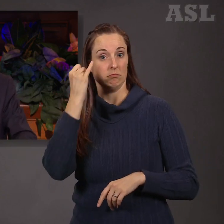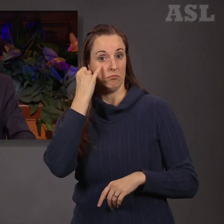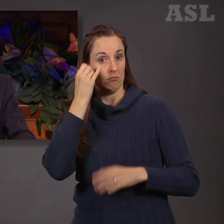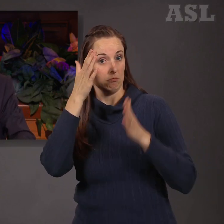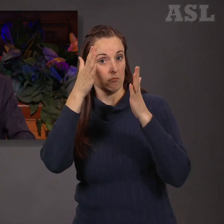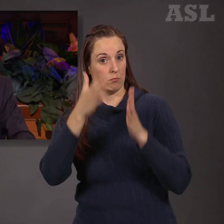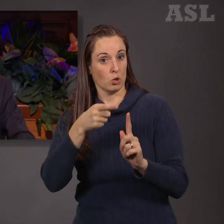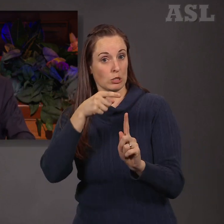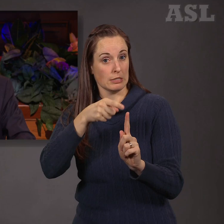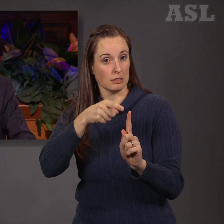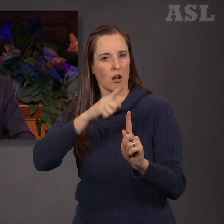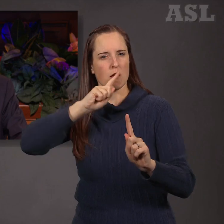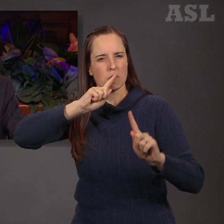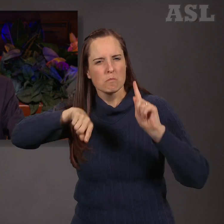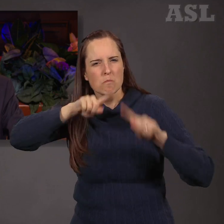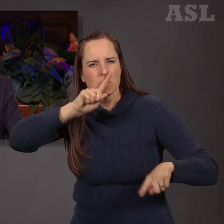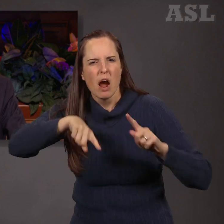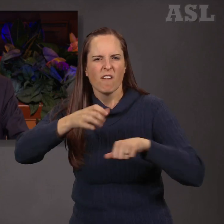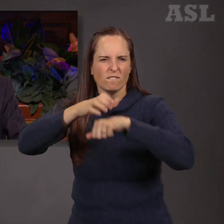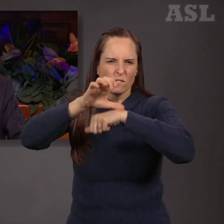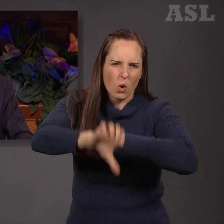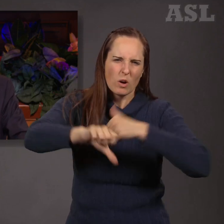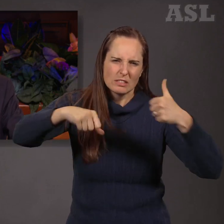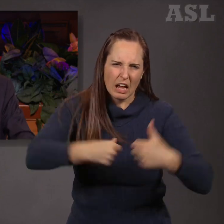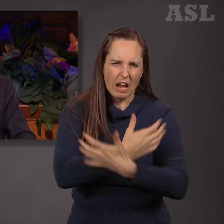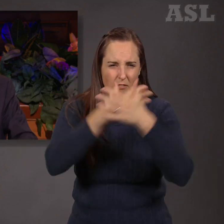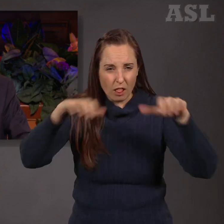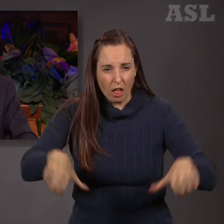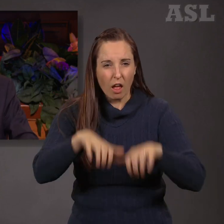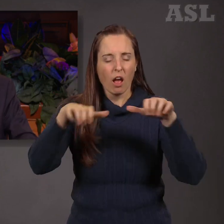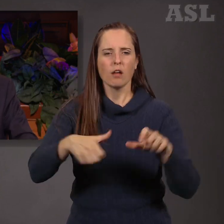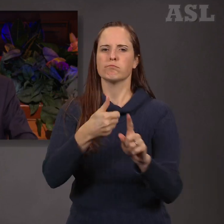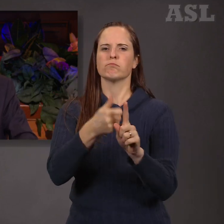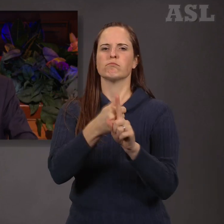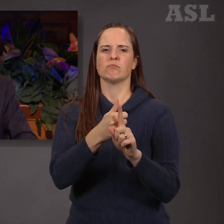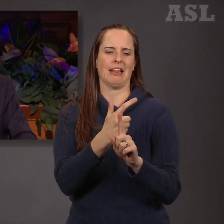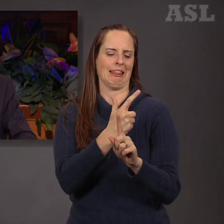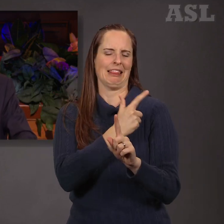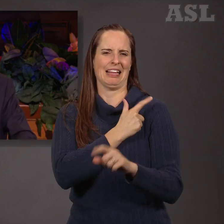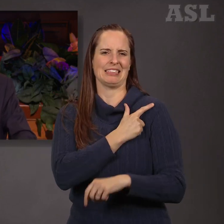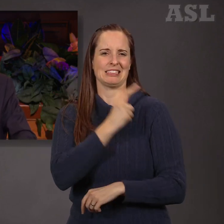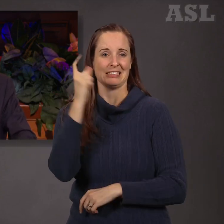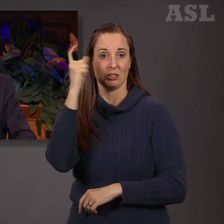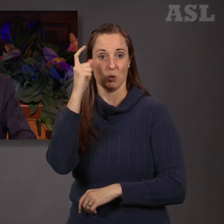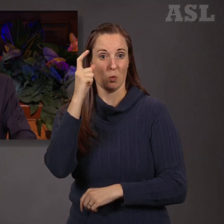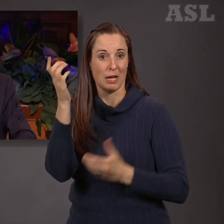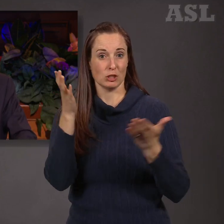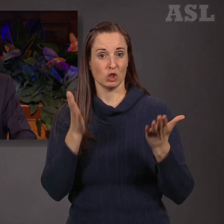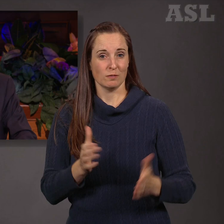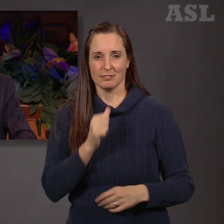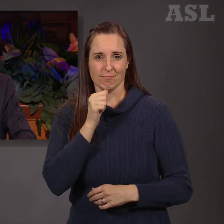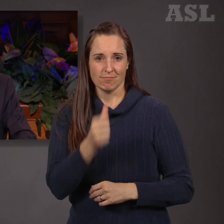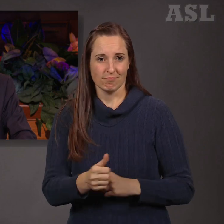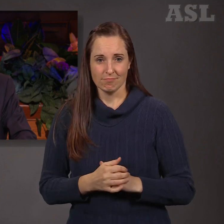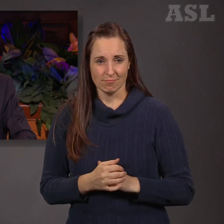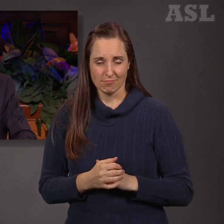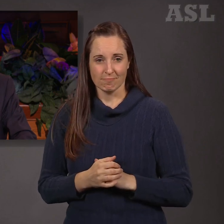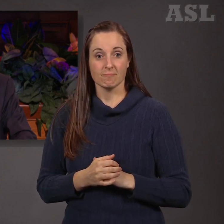same is a slothful servant, not a wise servant. Verily I say, men should